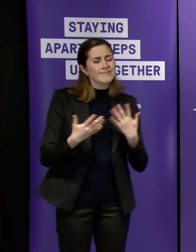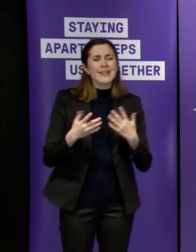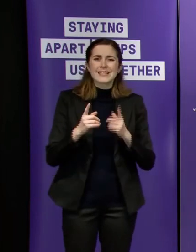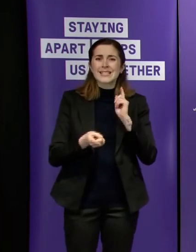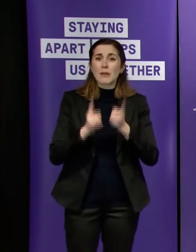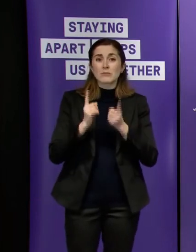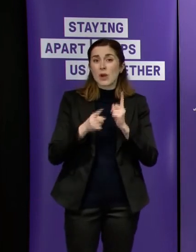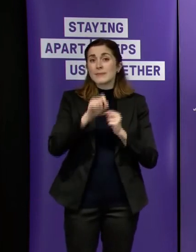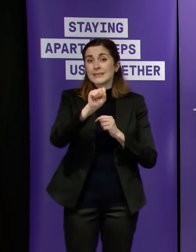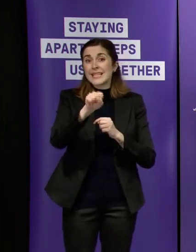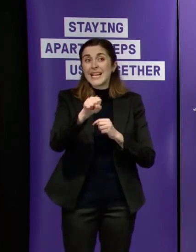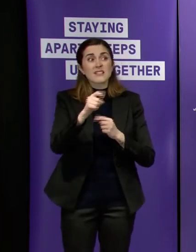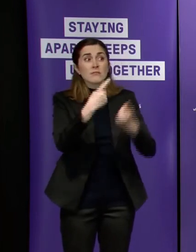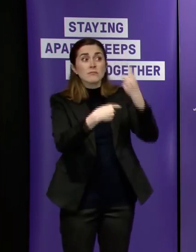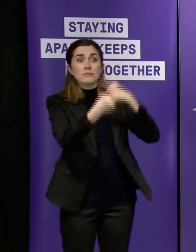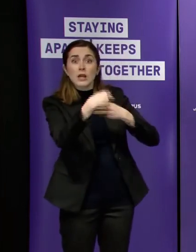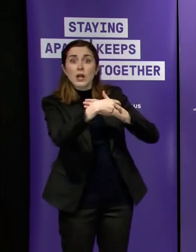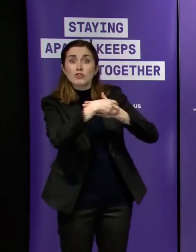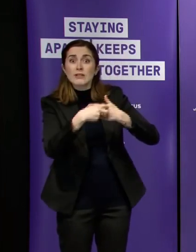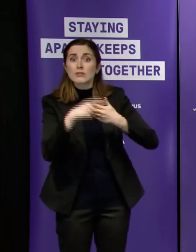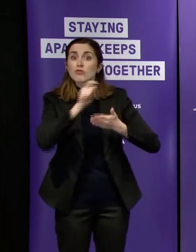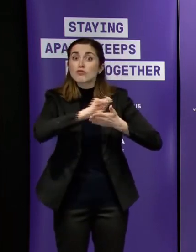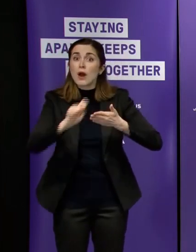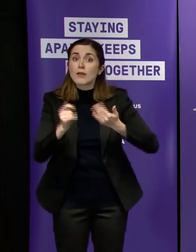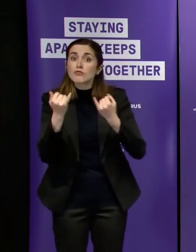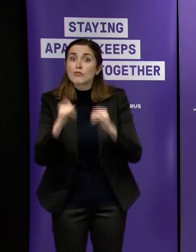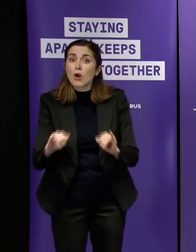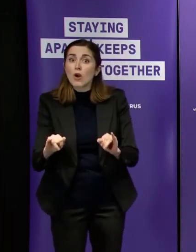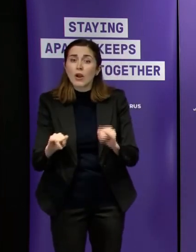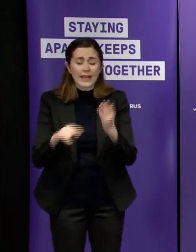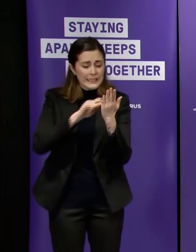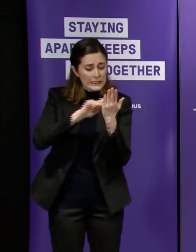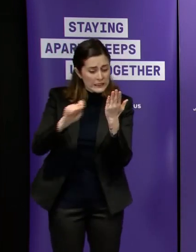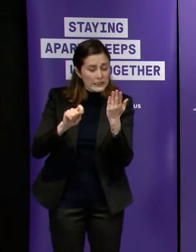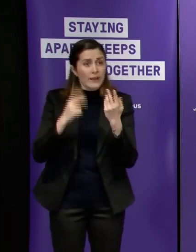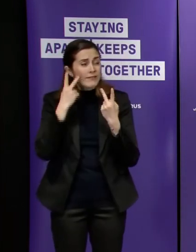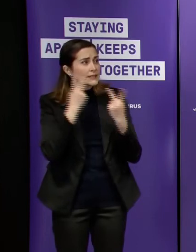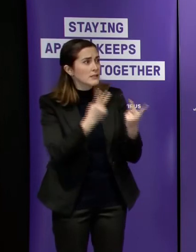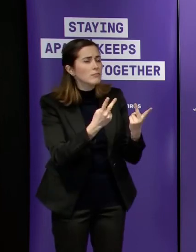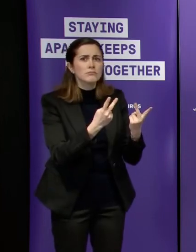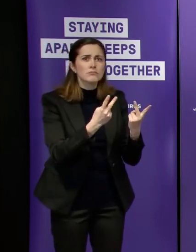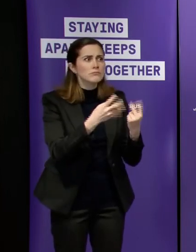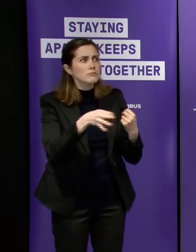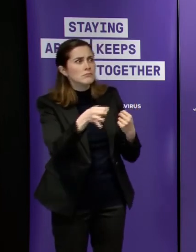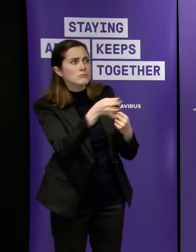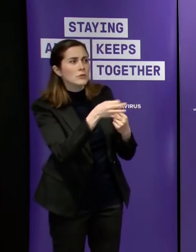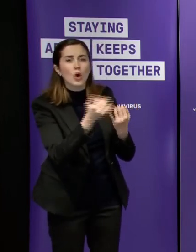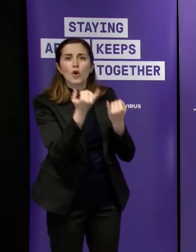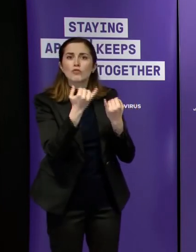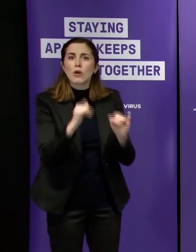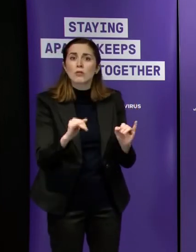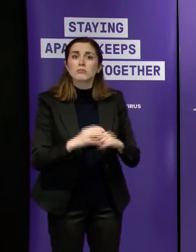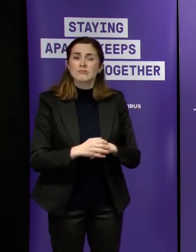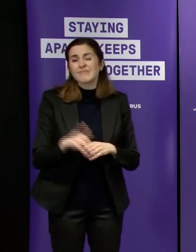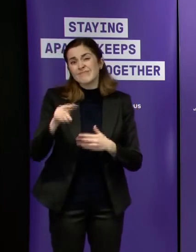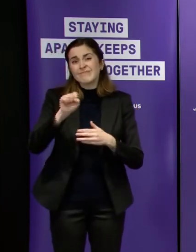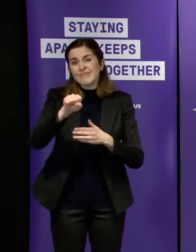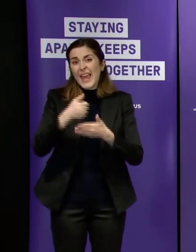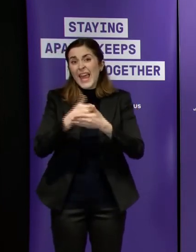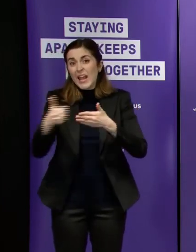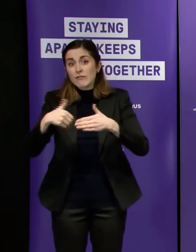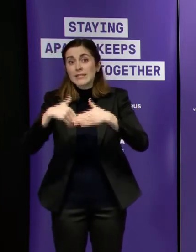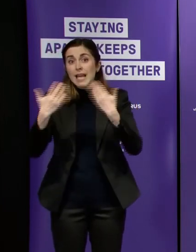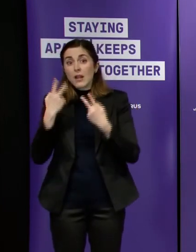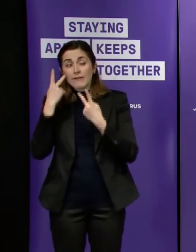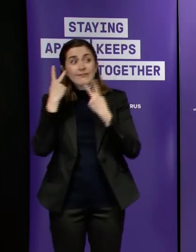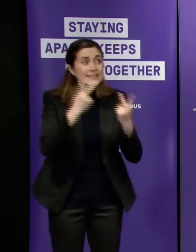always be individual circumstances i think that uh each of those each each day each each door knock um teaches